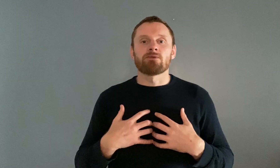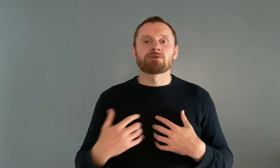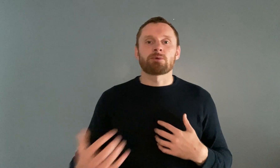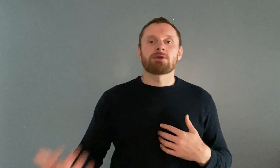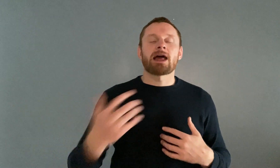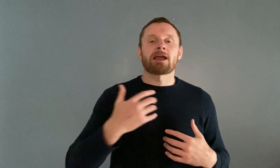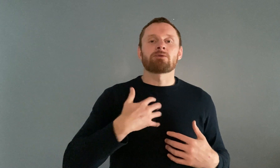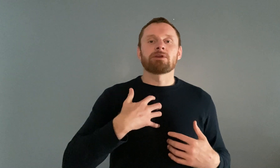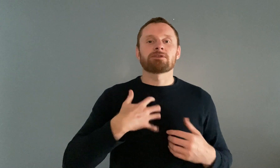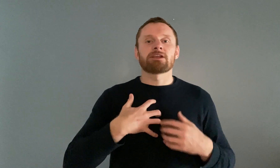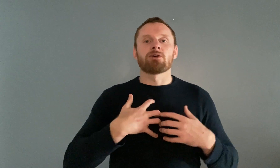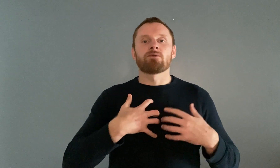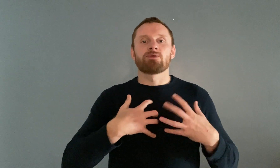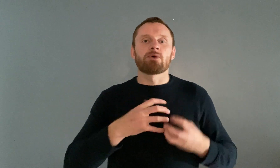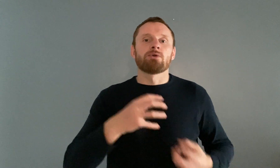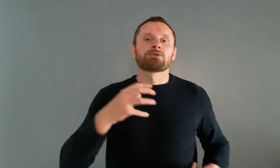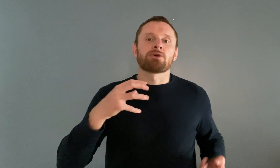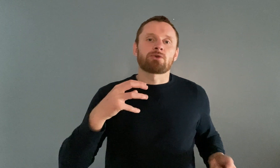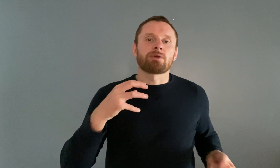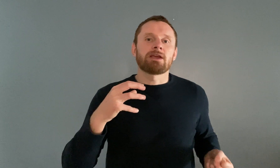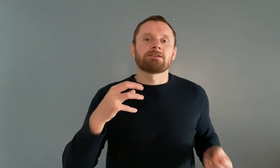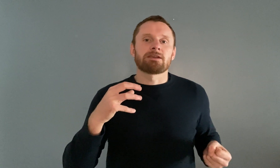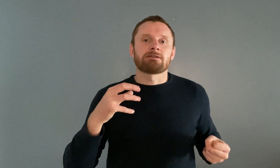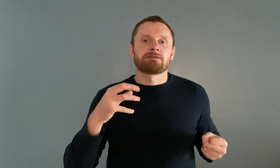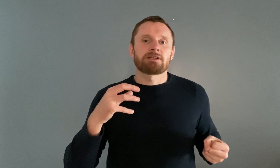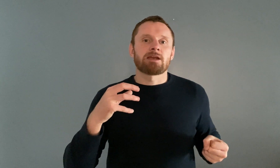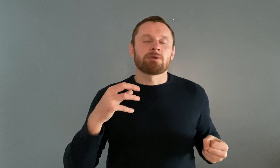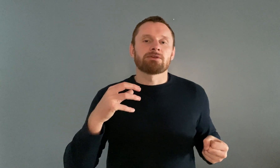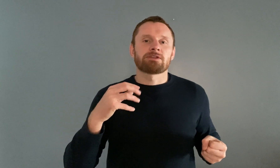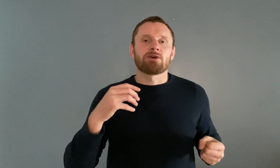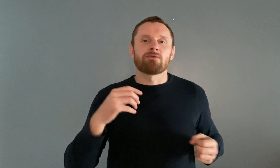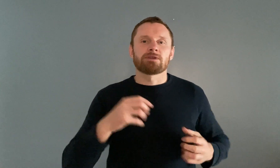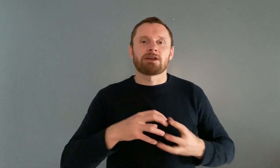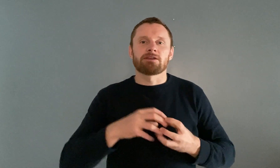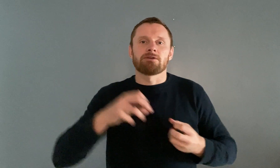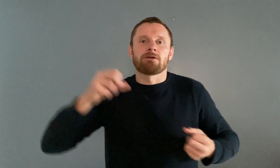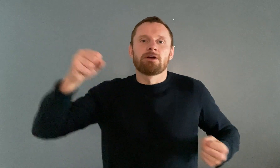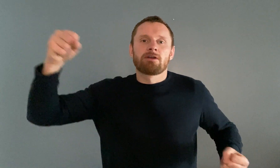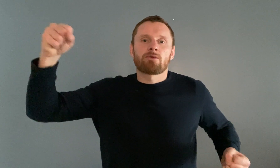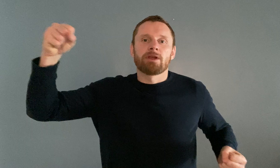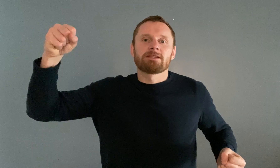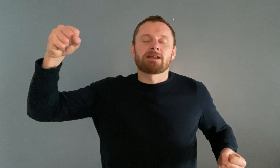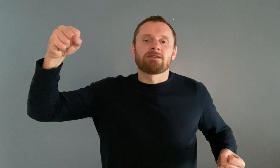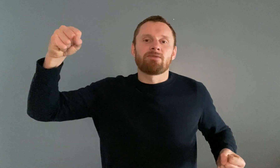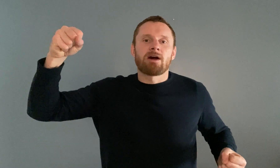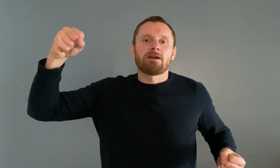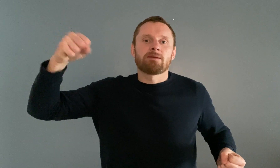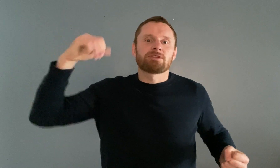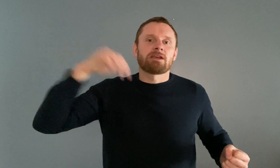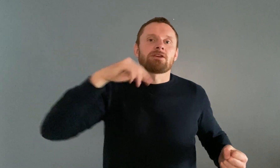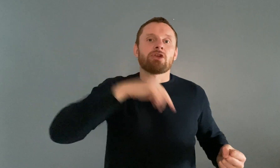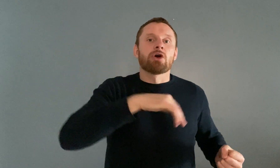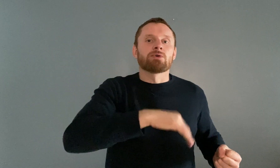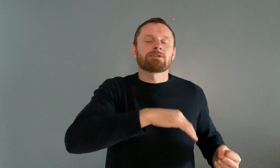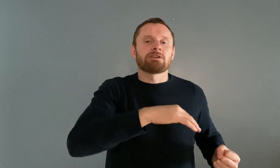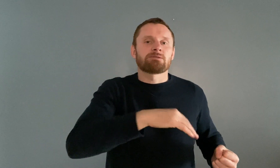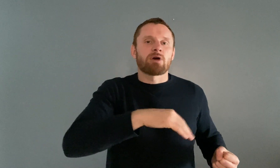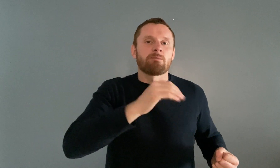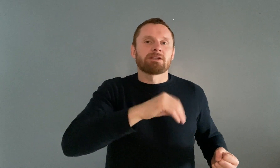so when you get angry at yourself you're also creating shame in yourself it's like you're creating that divide i'm saying no to this part of